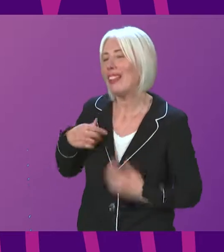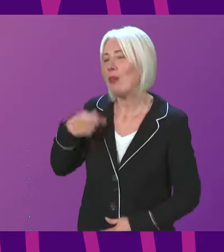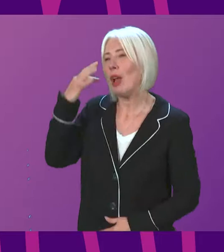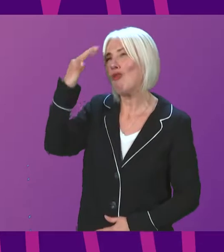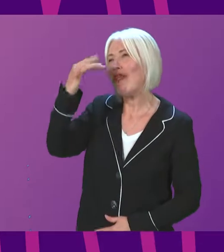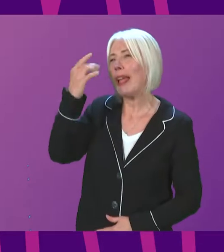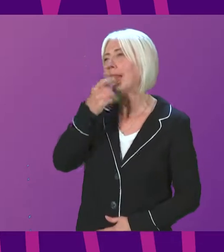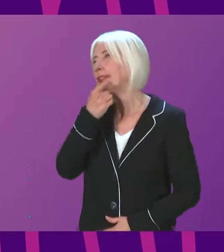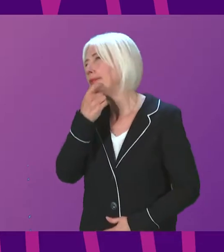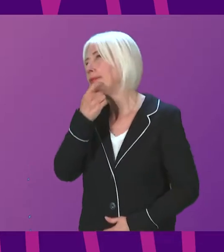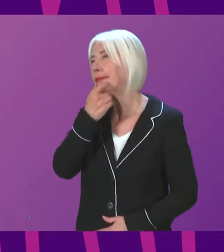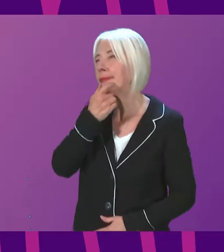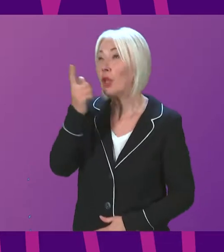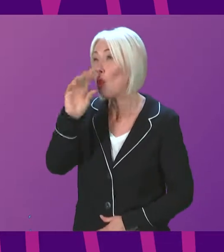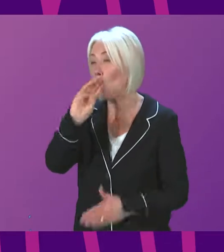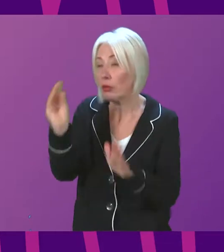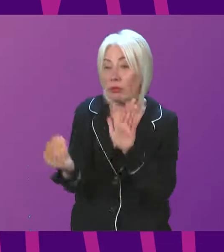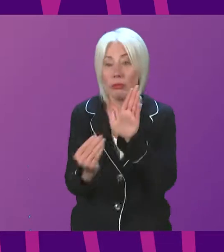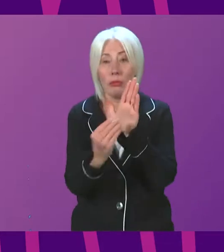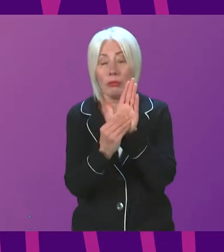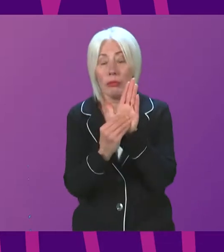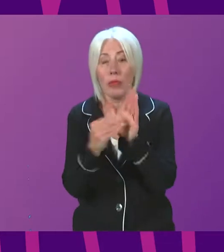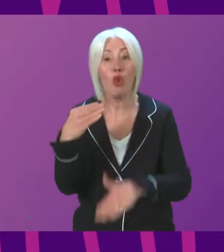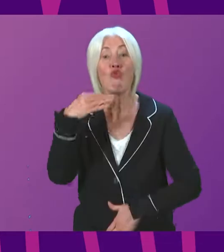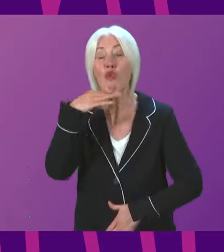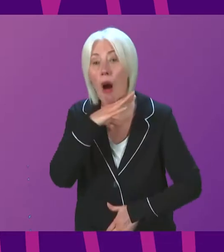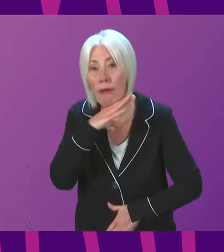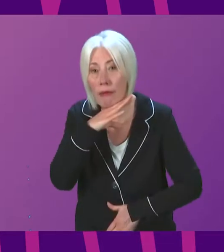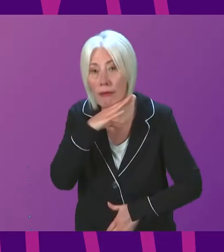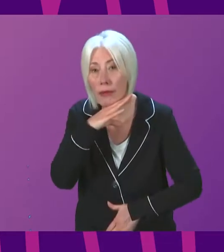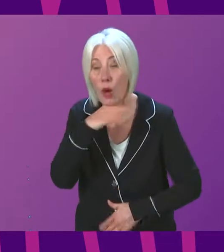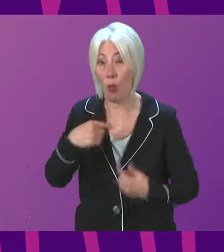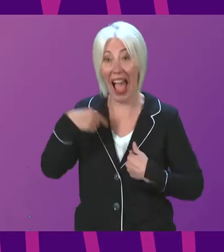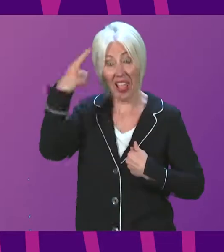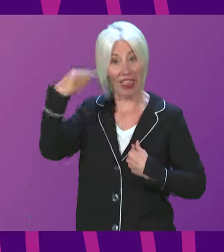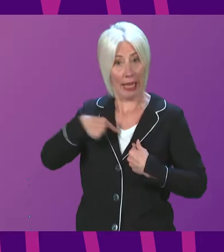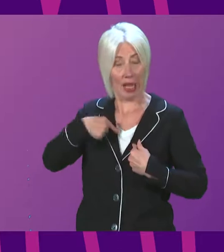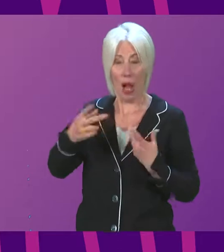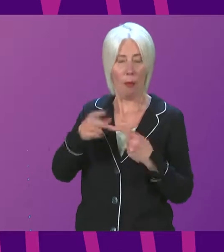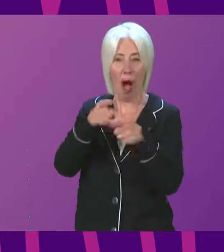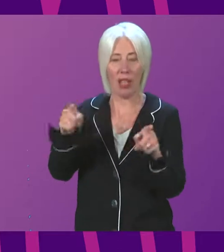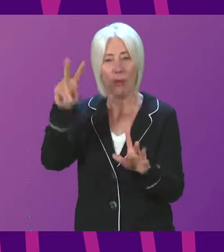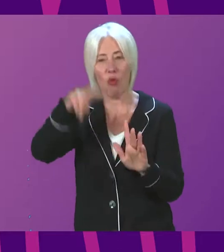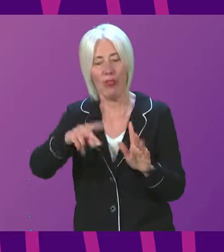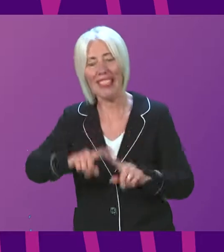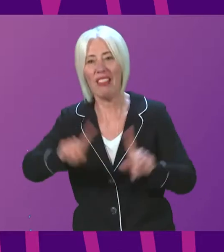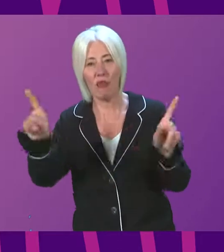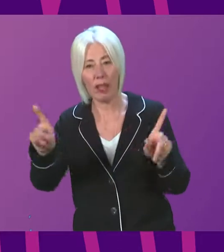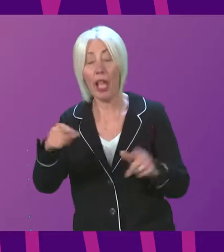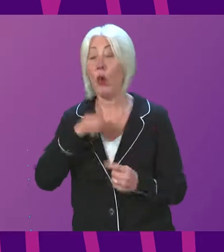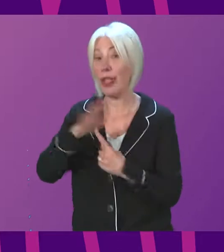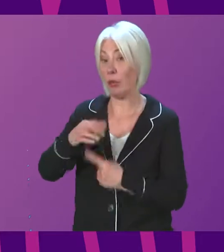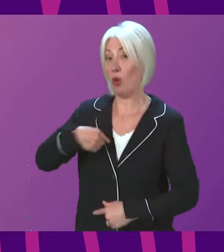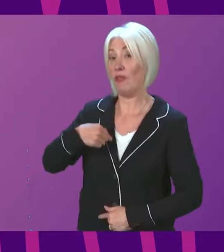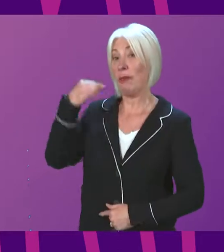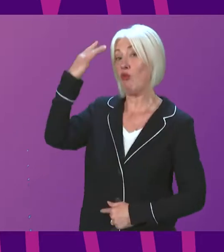what one puts into a particular draft is perhaps not what other people read from it. And it is an important reflection on that